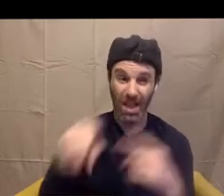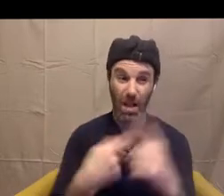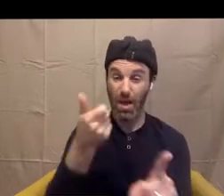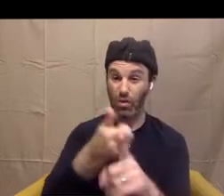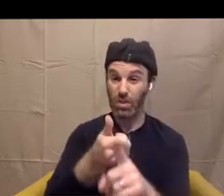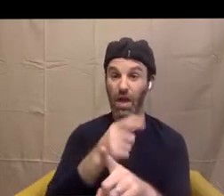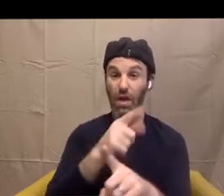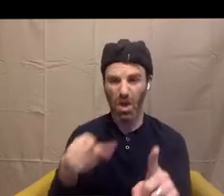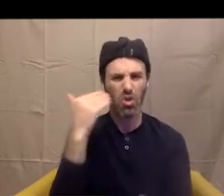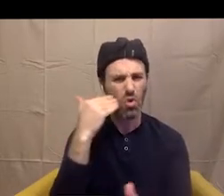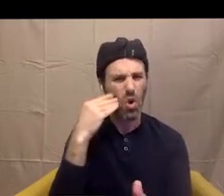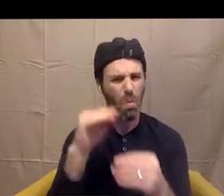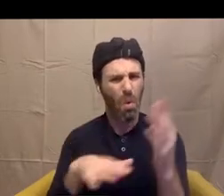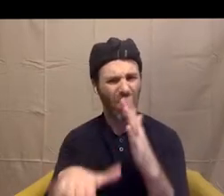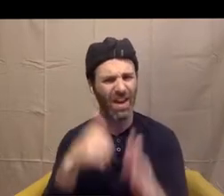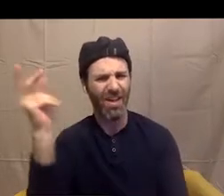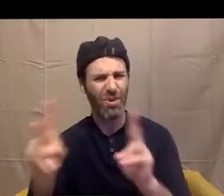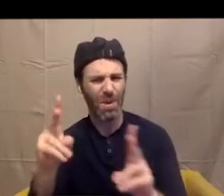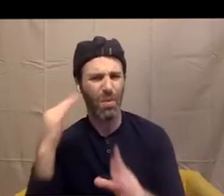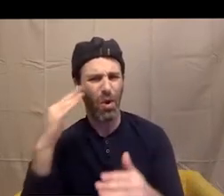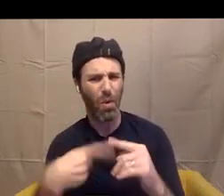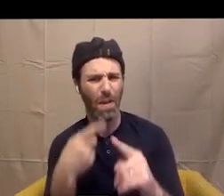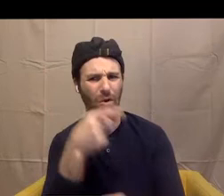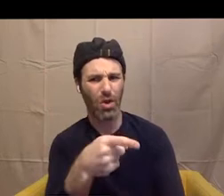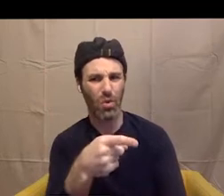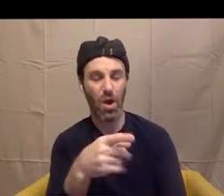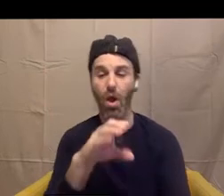And now Omar and Cooper are walking. Cooper says, you never told me you knew so much about cooking.